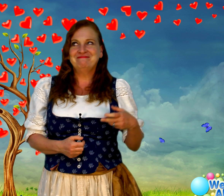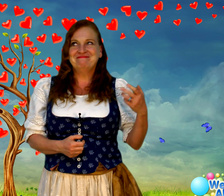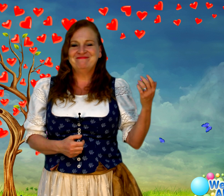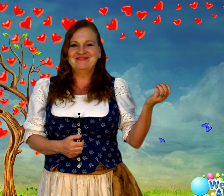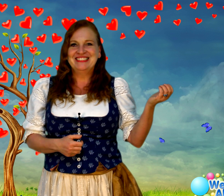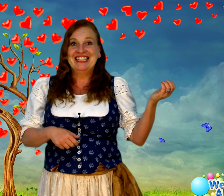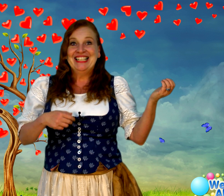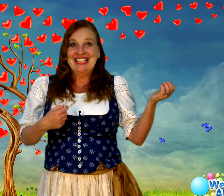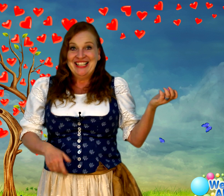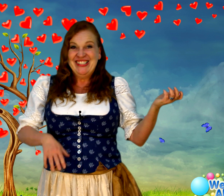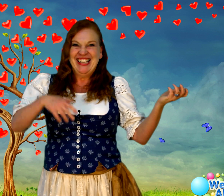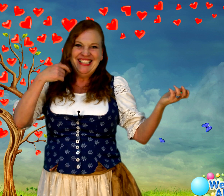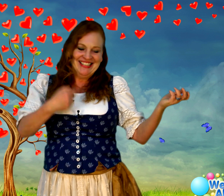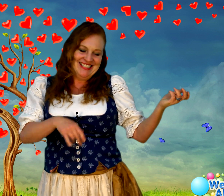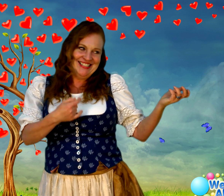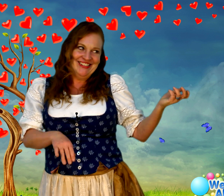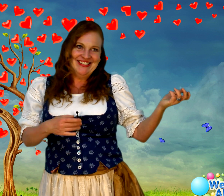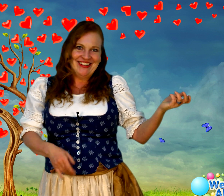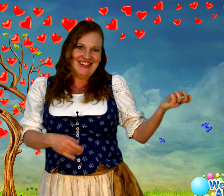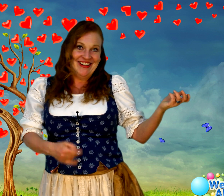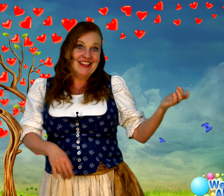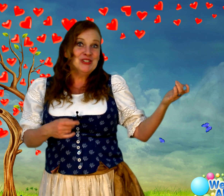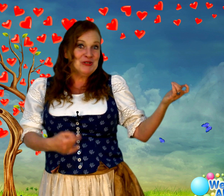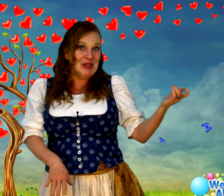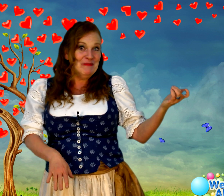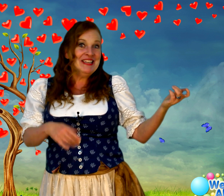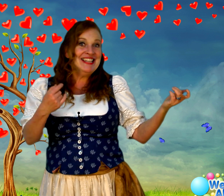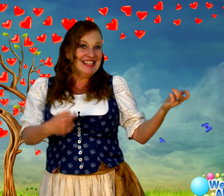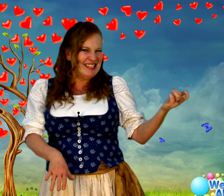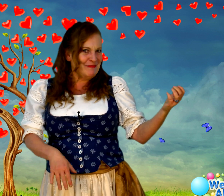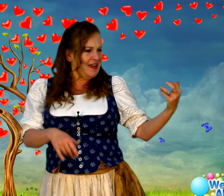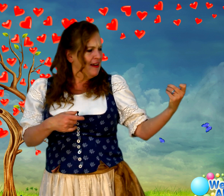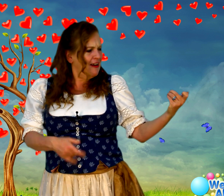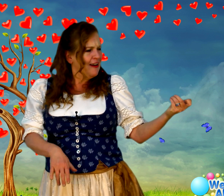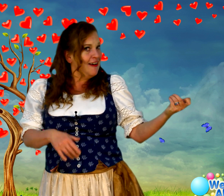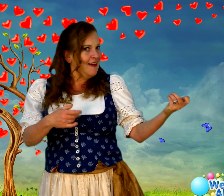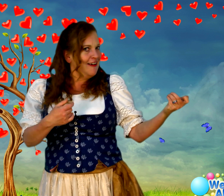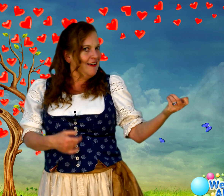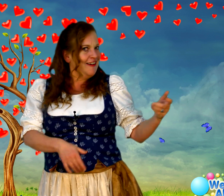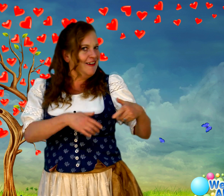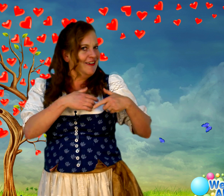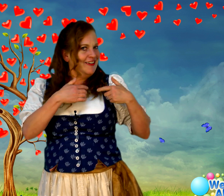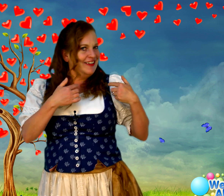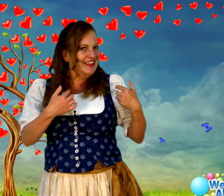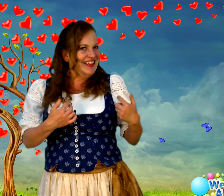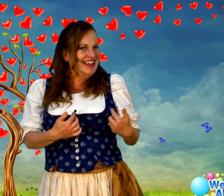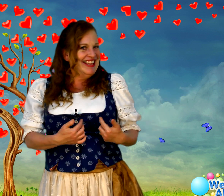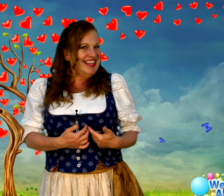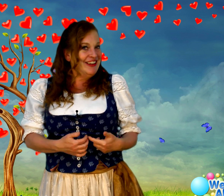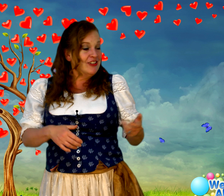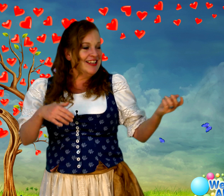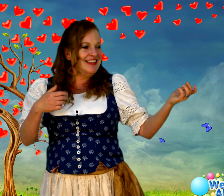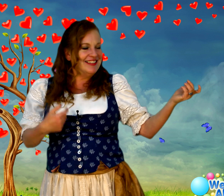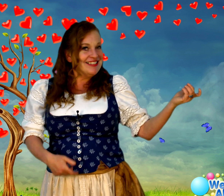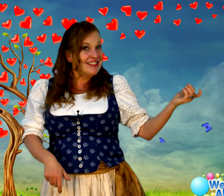There's a little guitarist drumming in my heart. There's a little